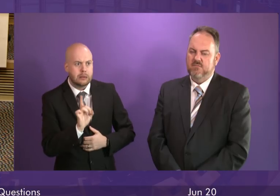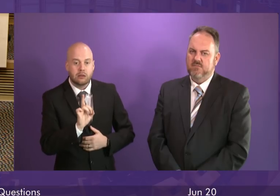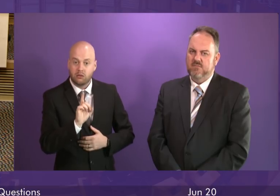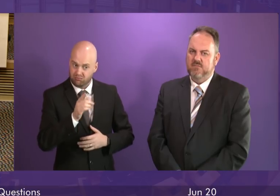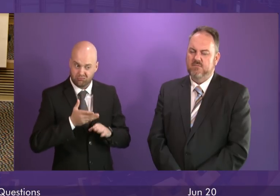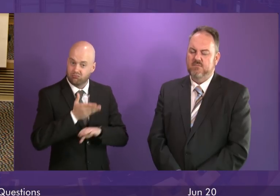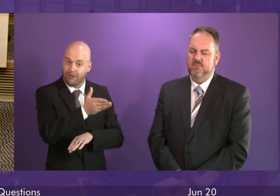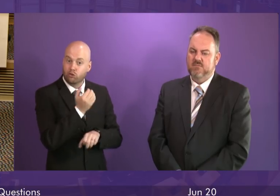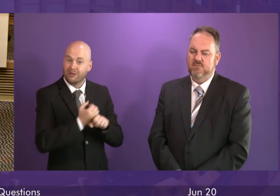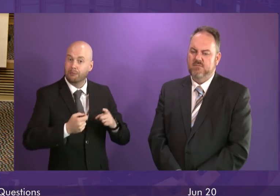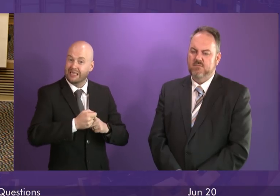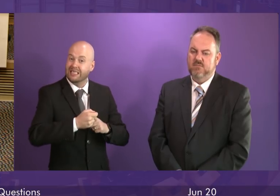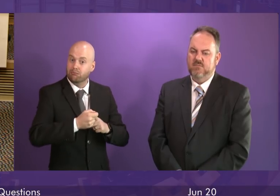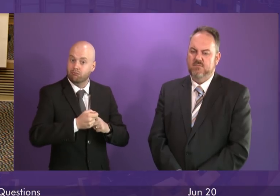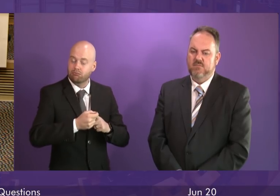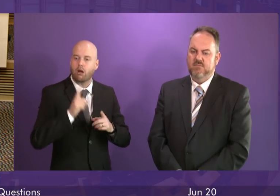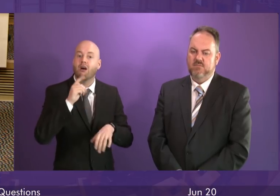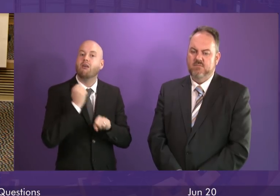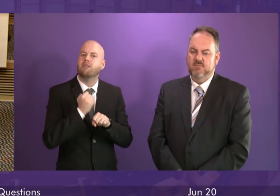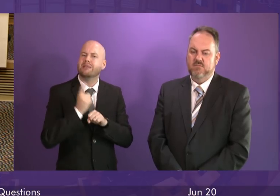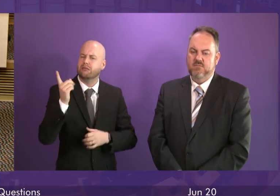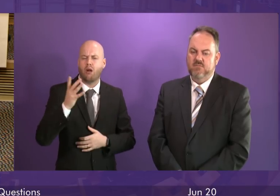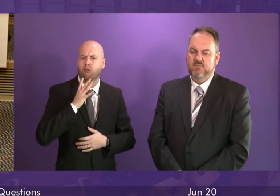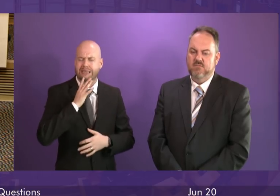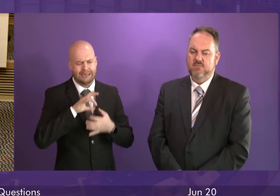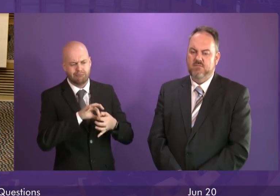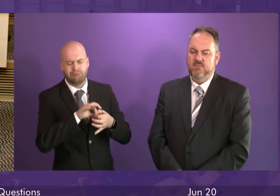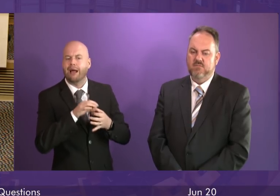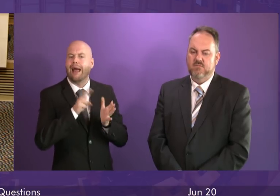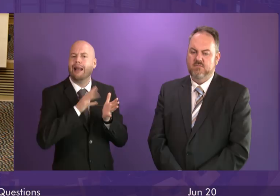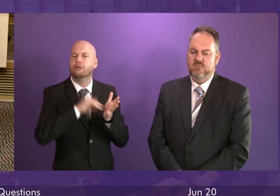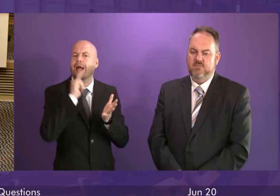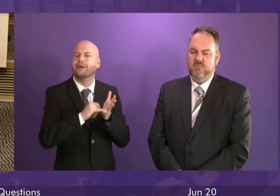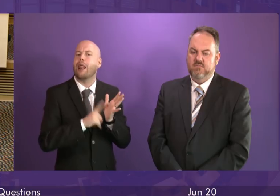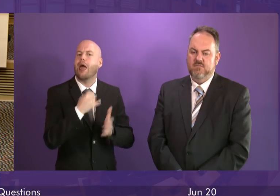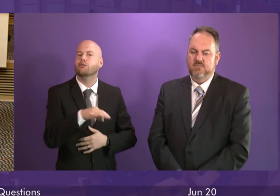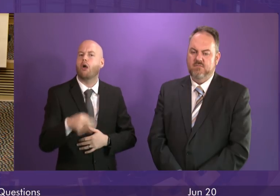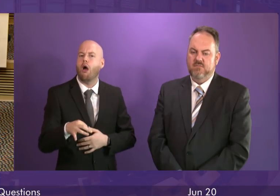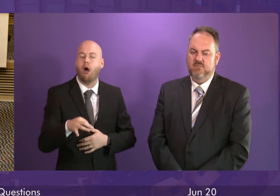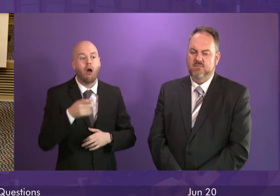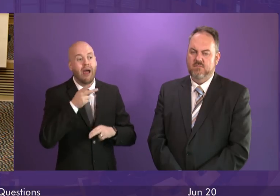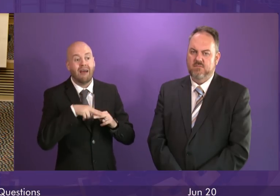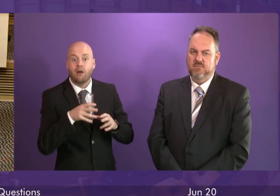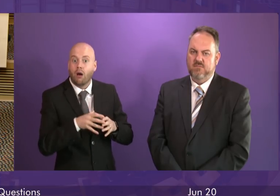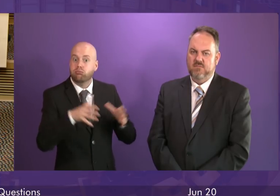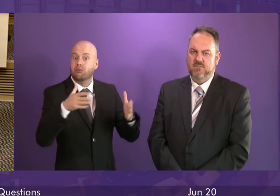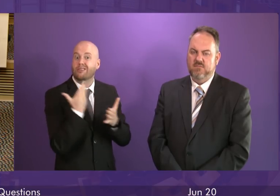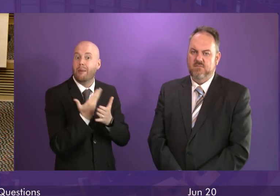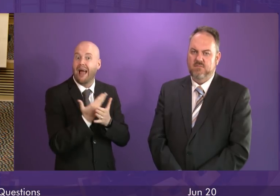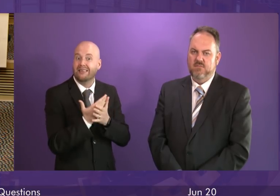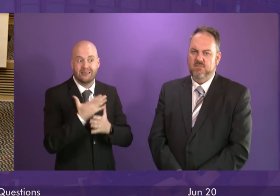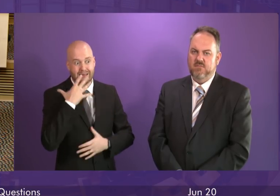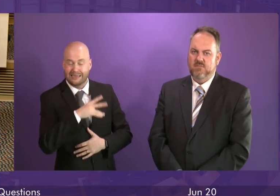NHS Lanarkshire to ensure that there are resources in place to deal with any consequent increase in demand for NHS services.